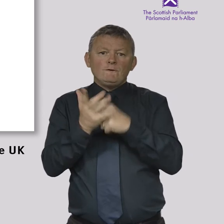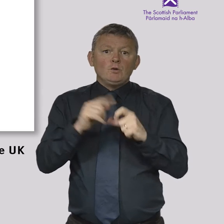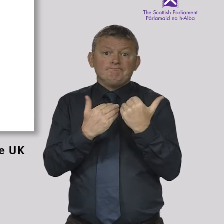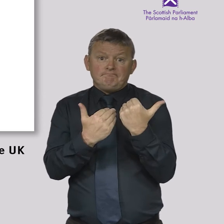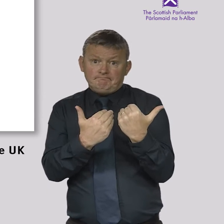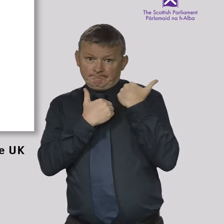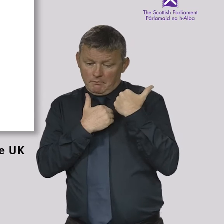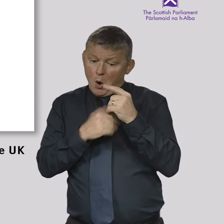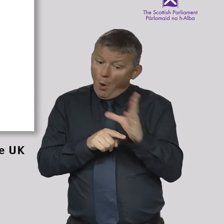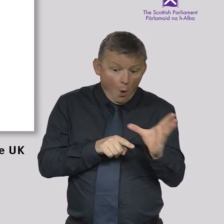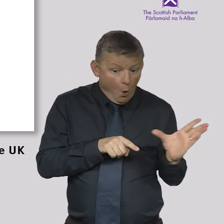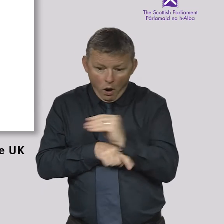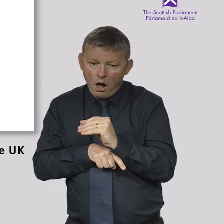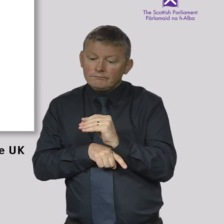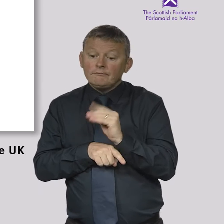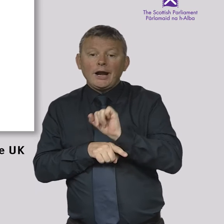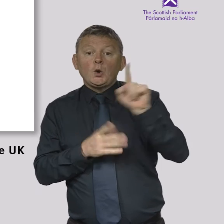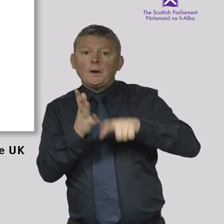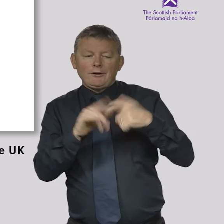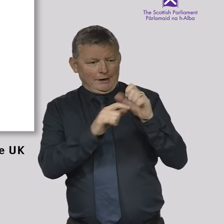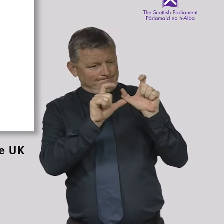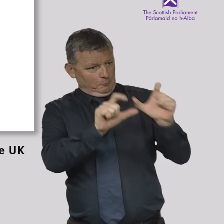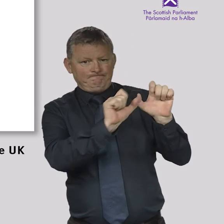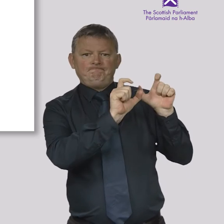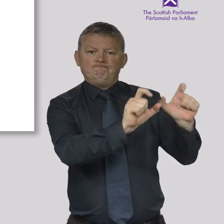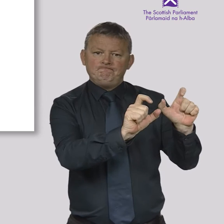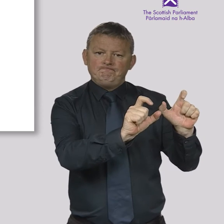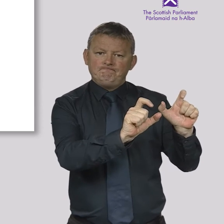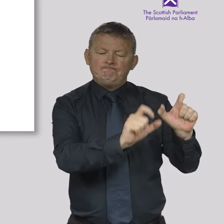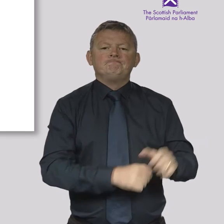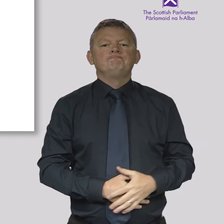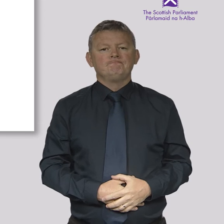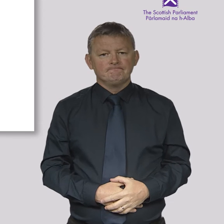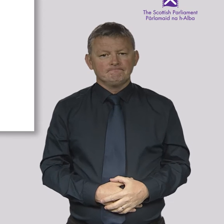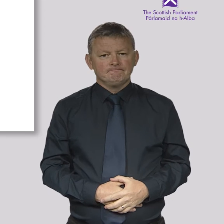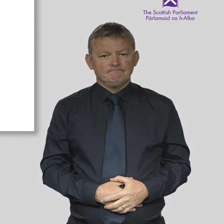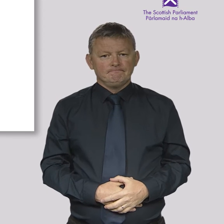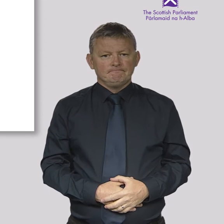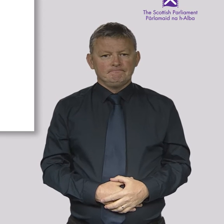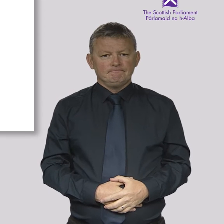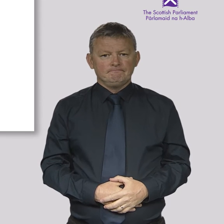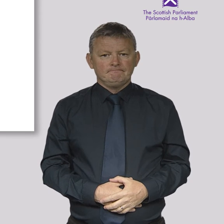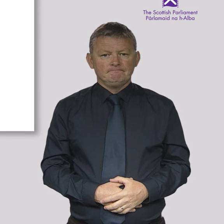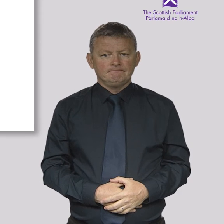remain the responsibility of the UK Parliament alone. These are known as reserved matters.